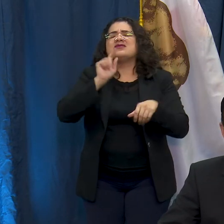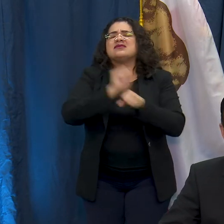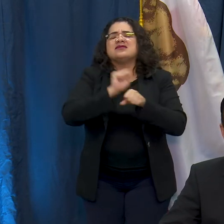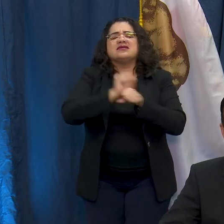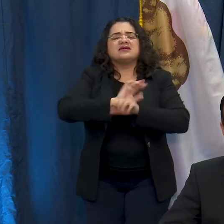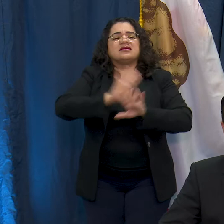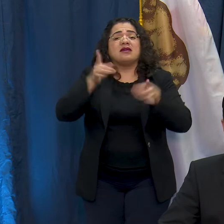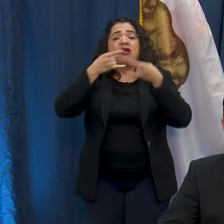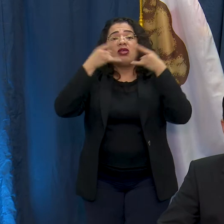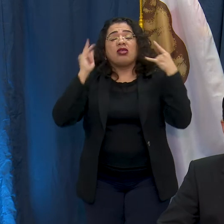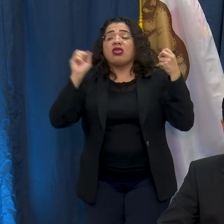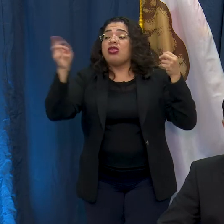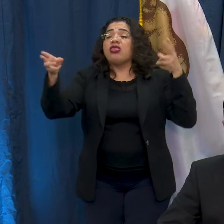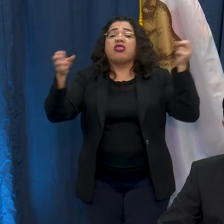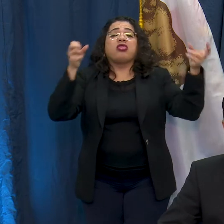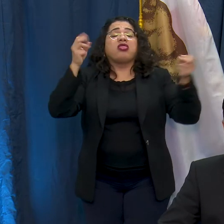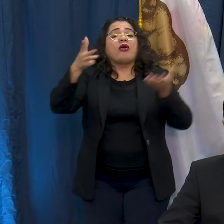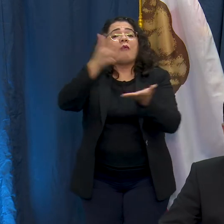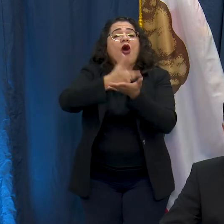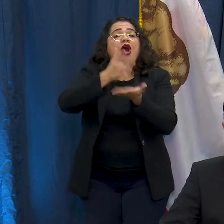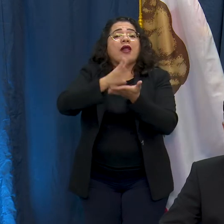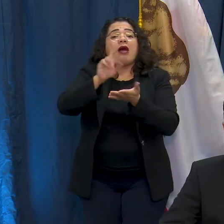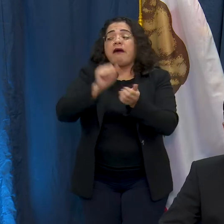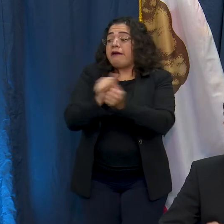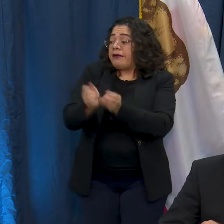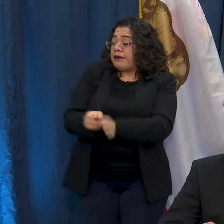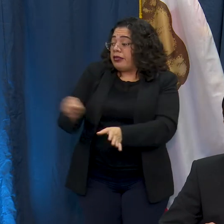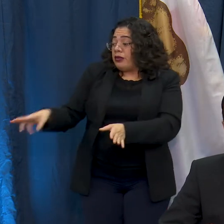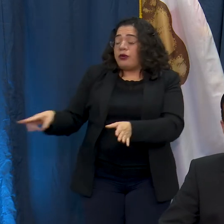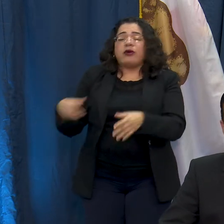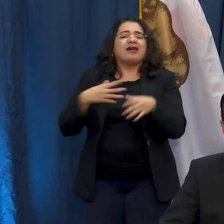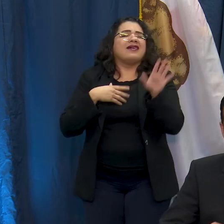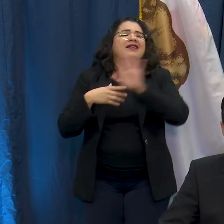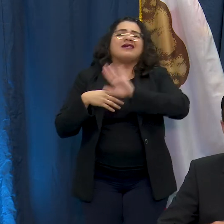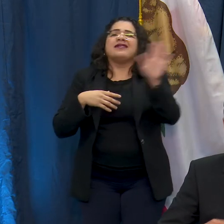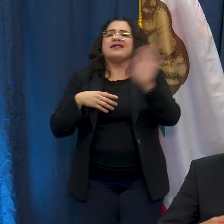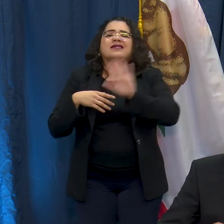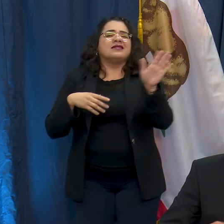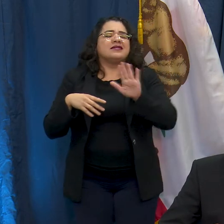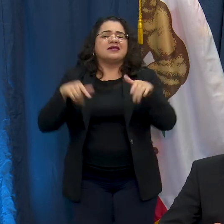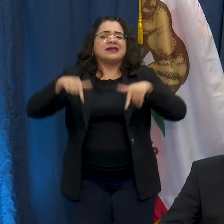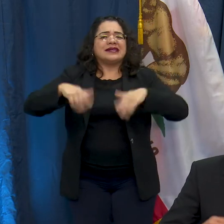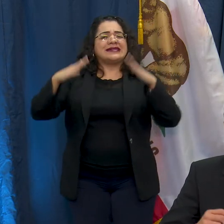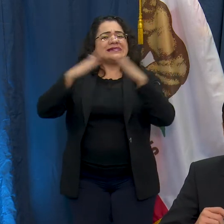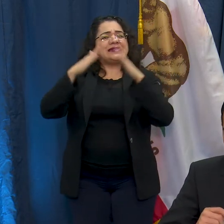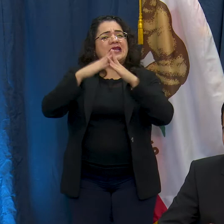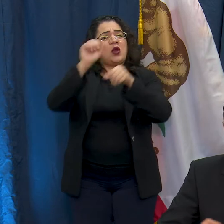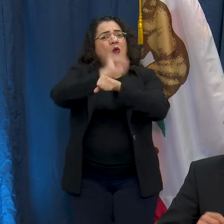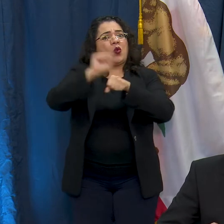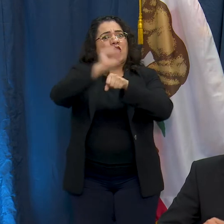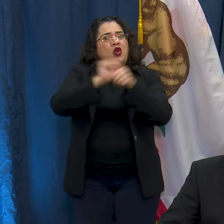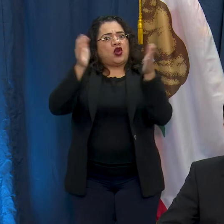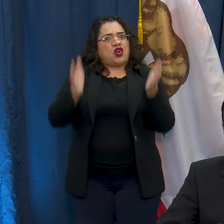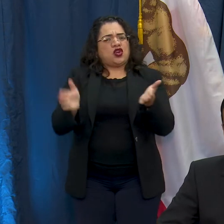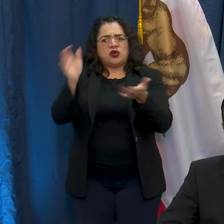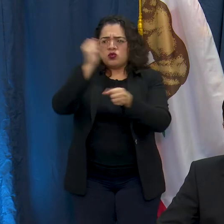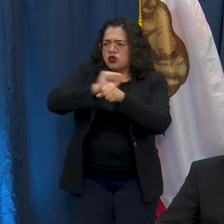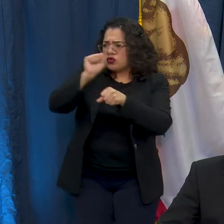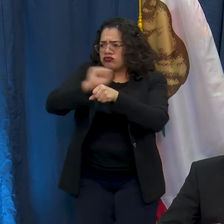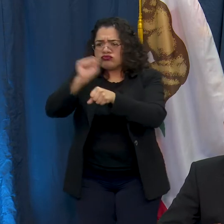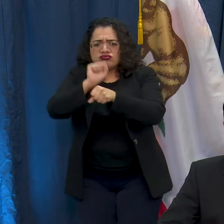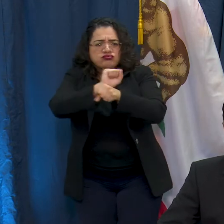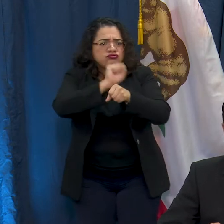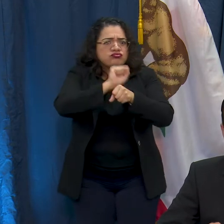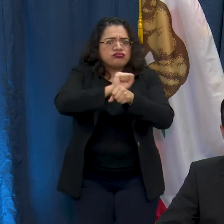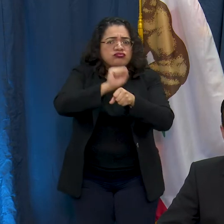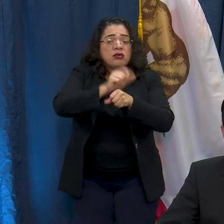and masks in parking lots or on the street because that means that we our city workers are working really really hard right now